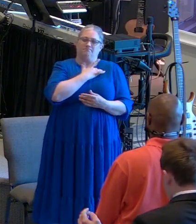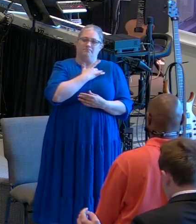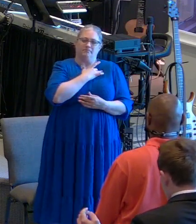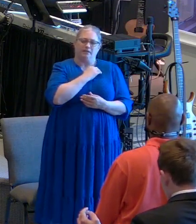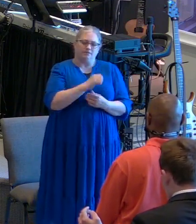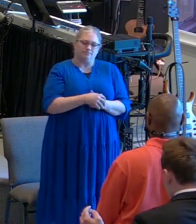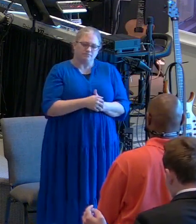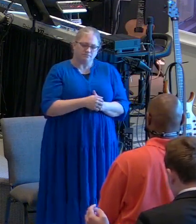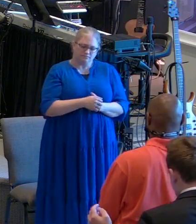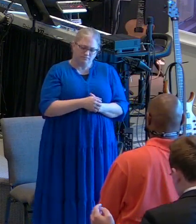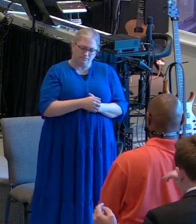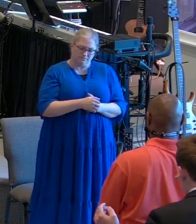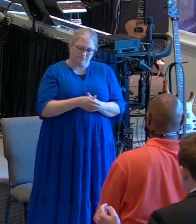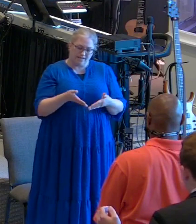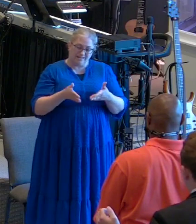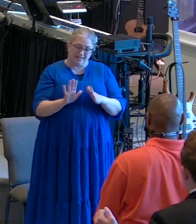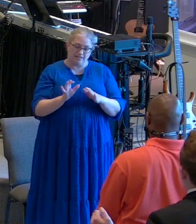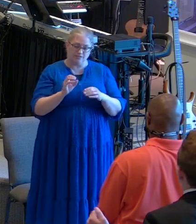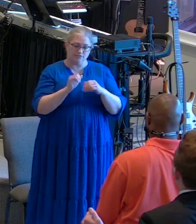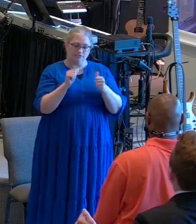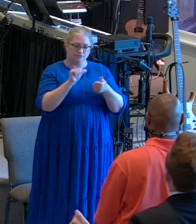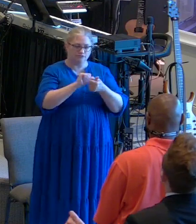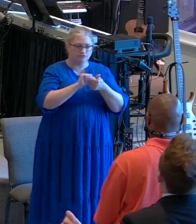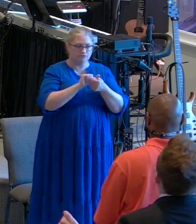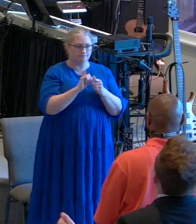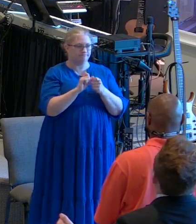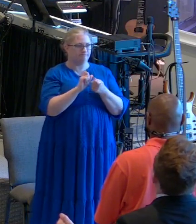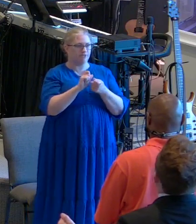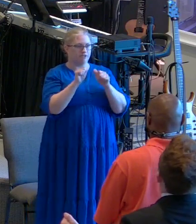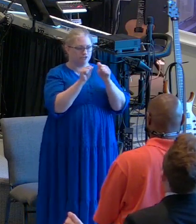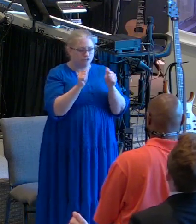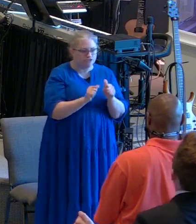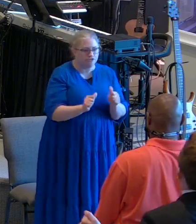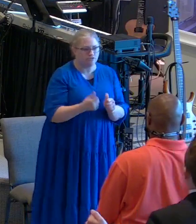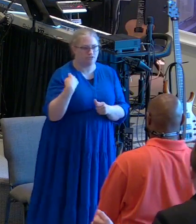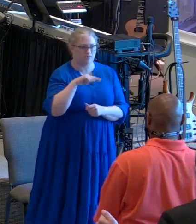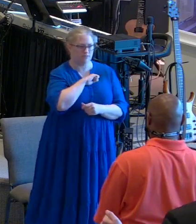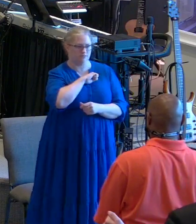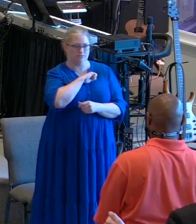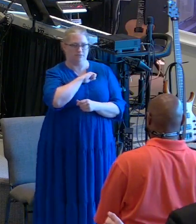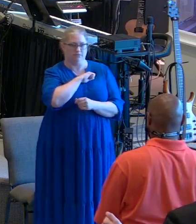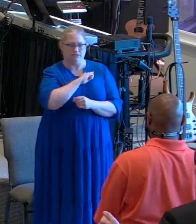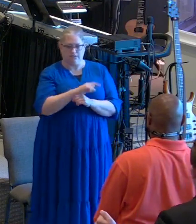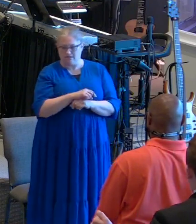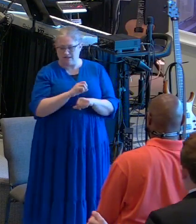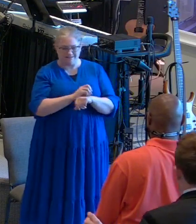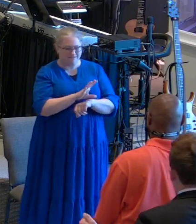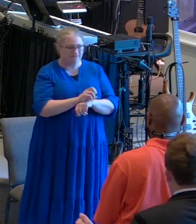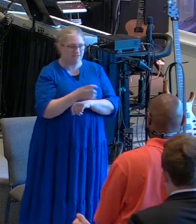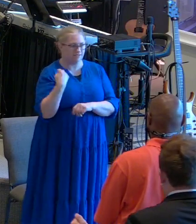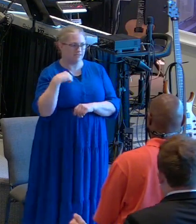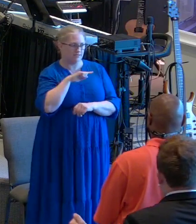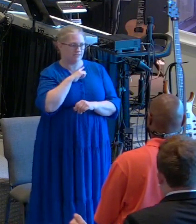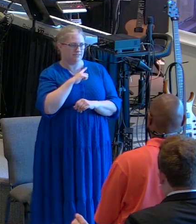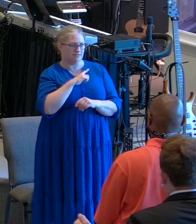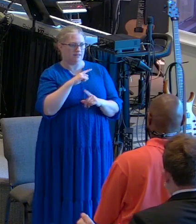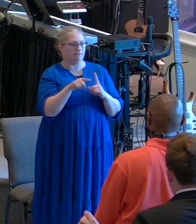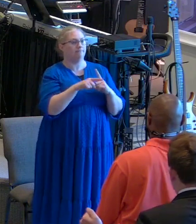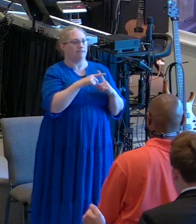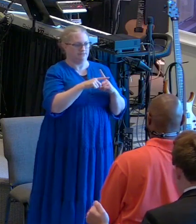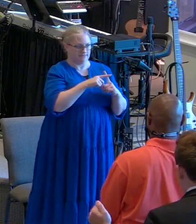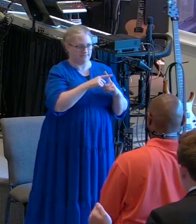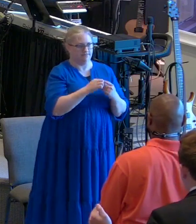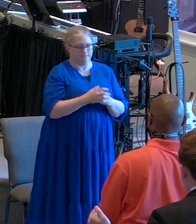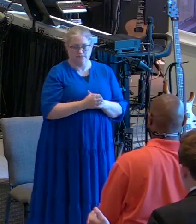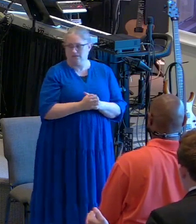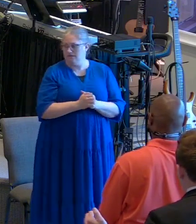us, God. Let it affect us to the positive, we pray. And help our faith to be greater than it was when we walked in the door this morning, we